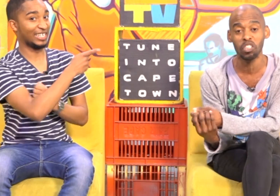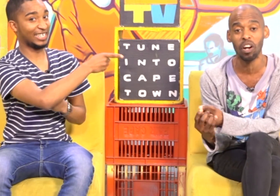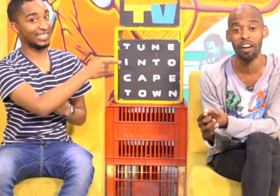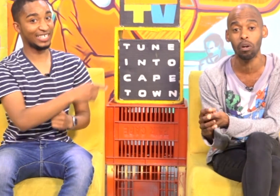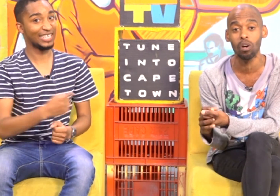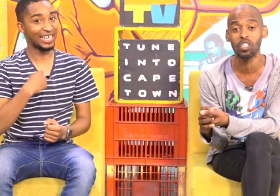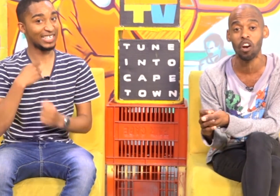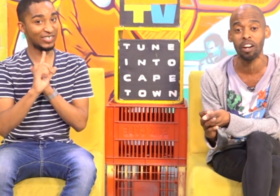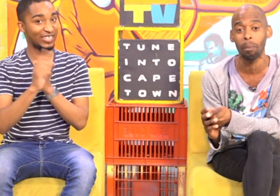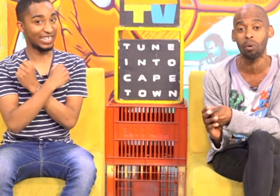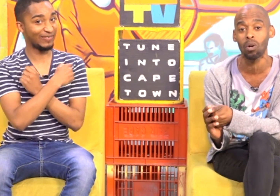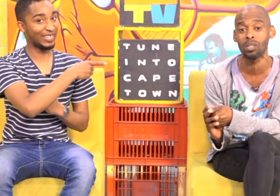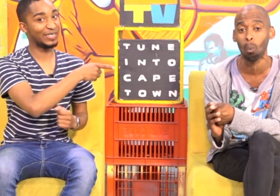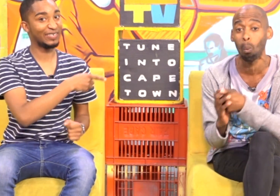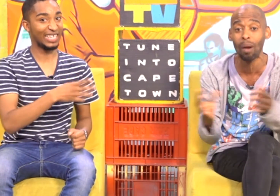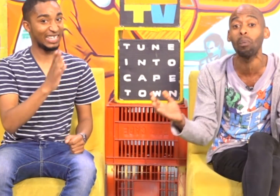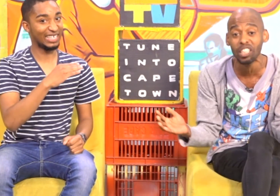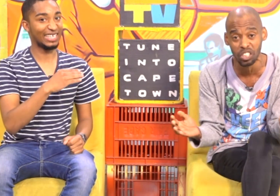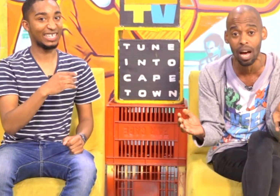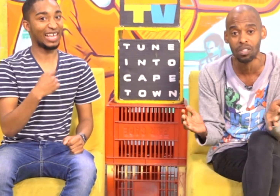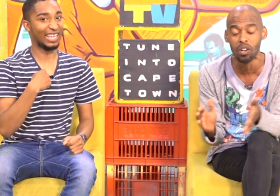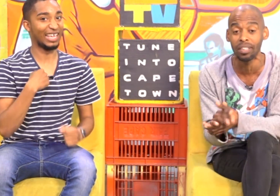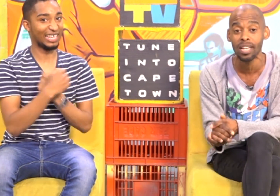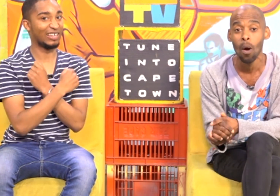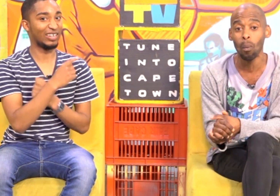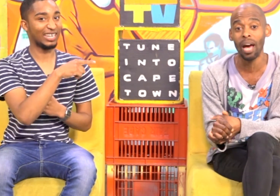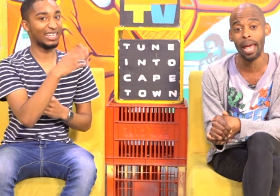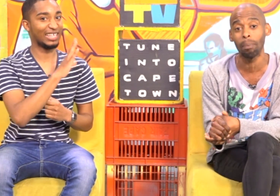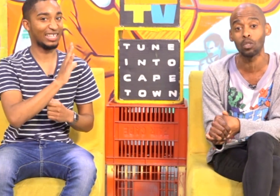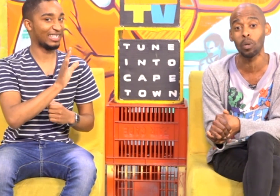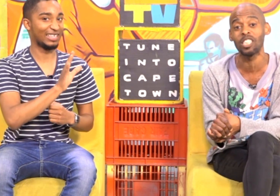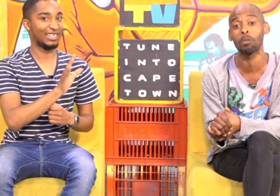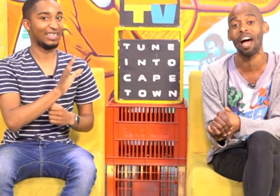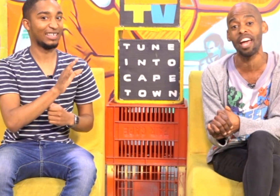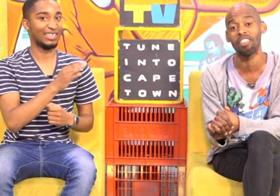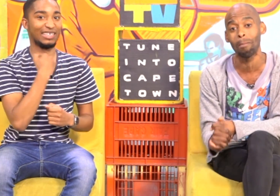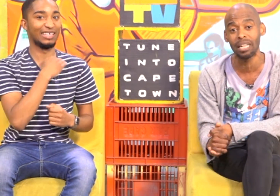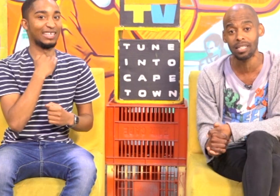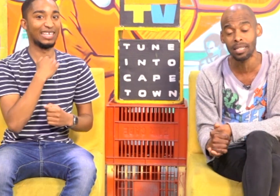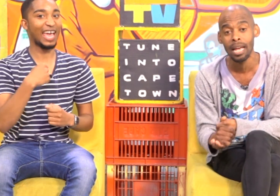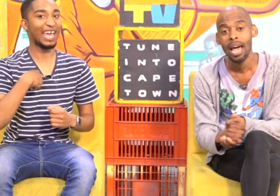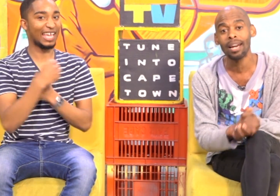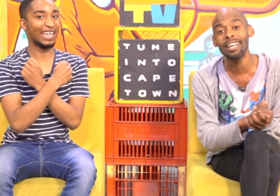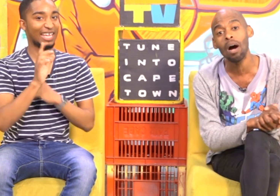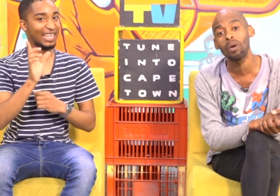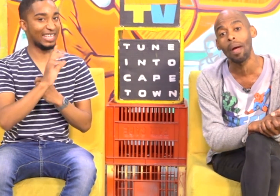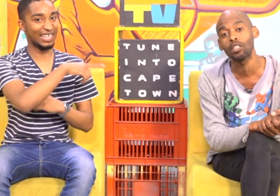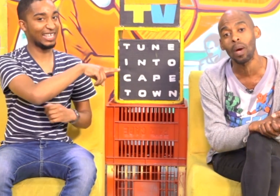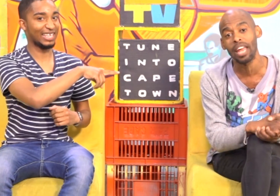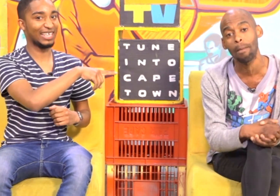sharing your story Because when we share Our stories We are able to Inspire the masses Right now We're going to an Ed